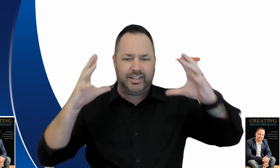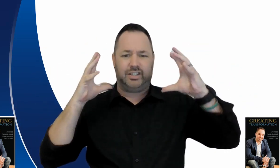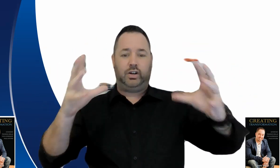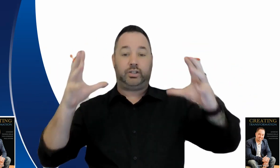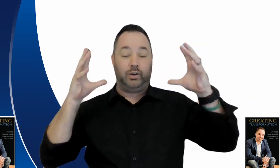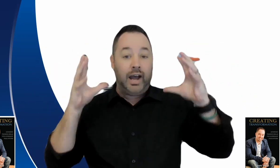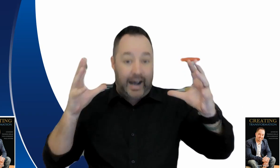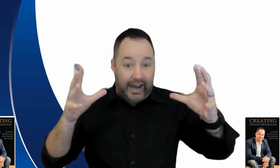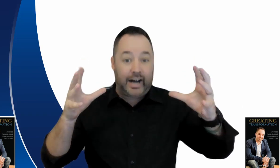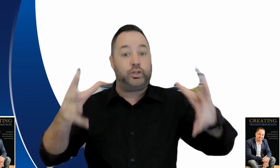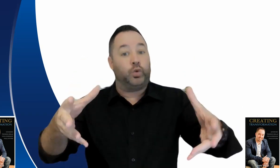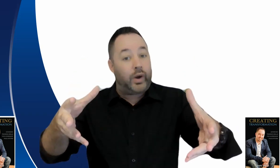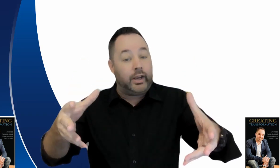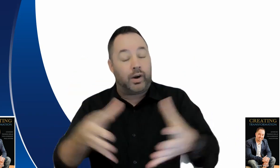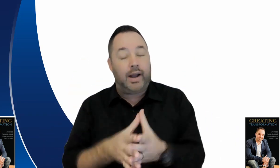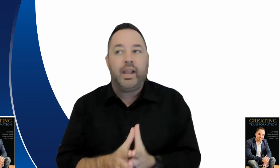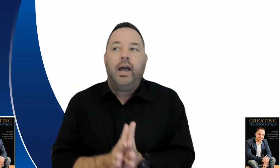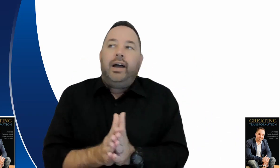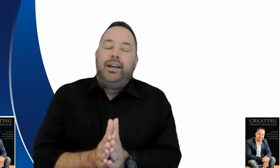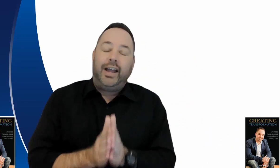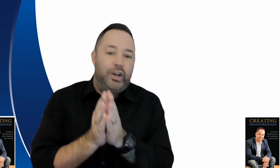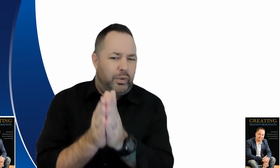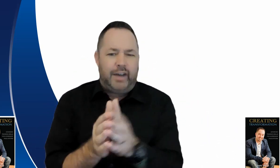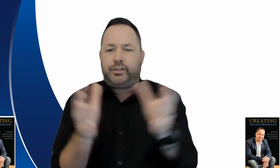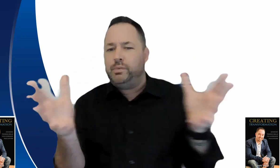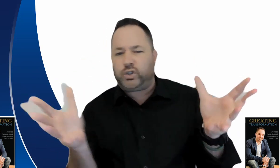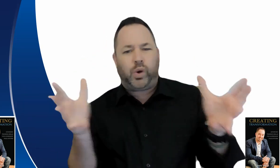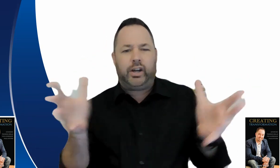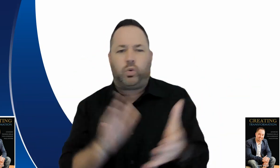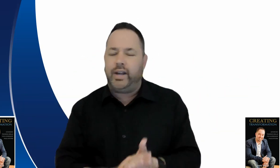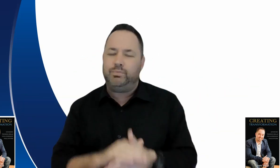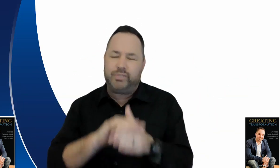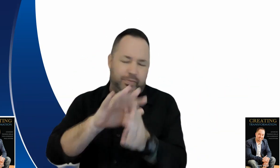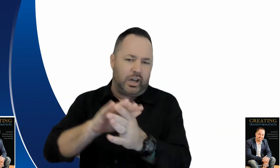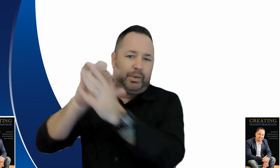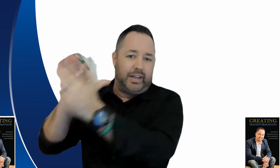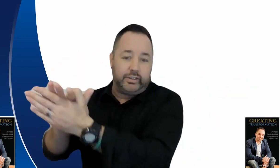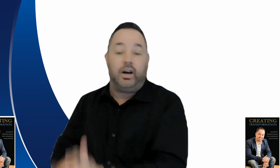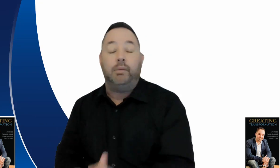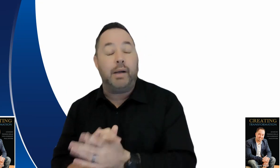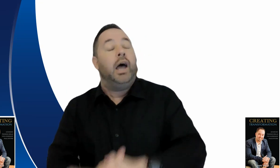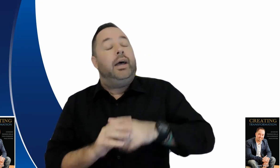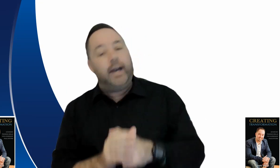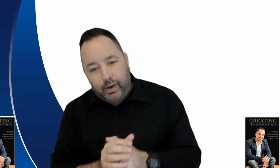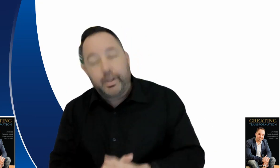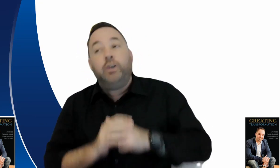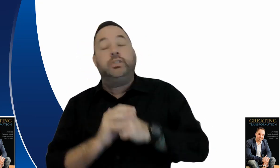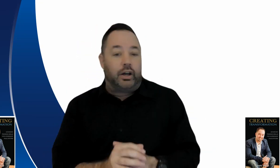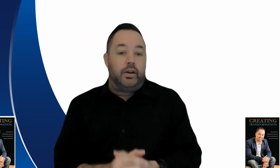colors are not too hard to read right and you don't want to have too much red and green different topic another time right anyway so